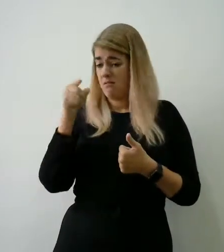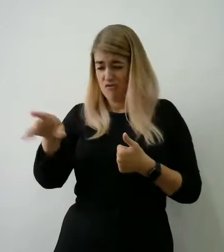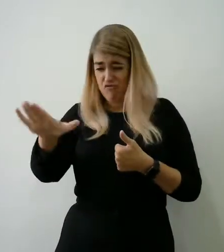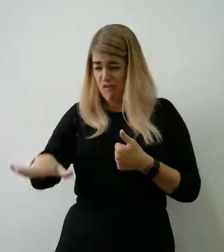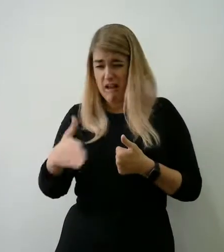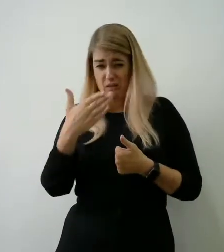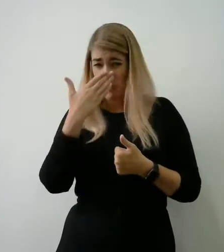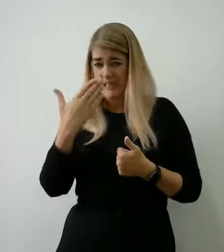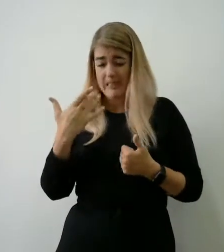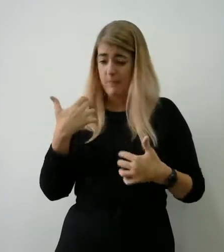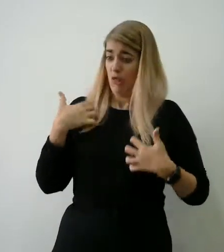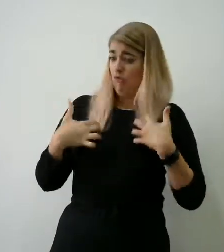13.